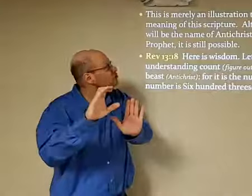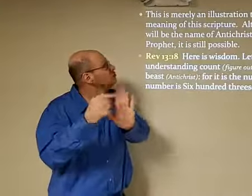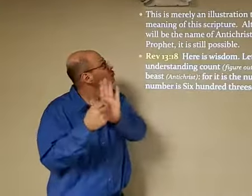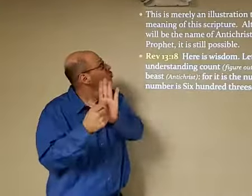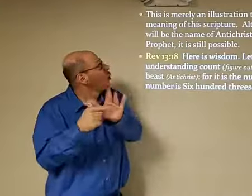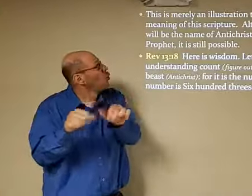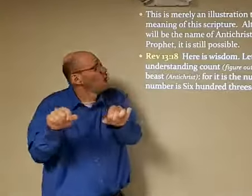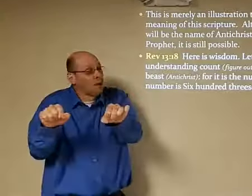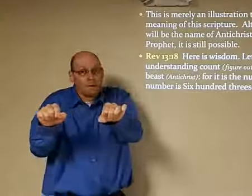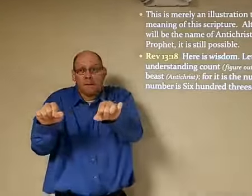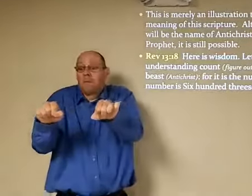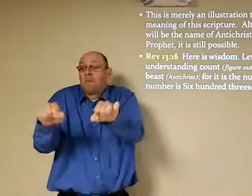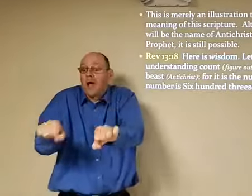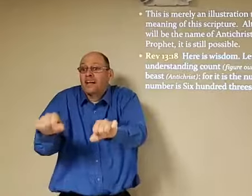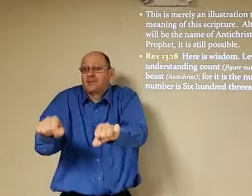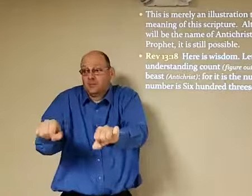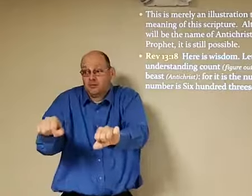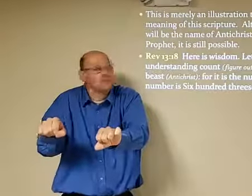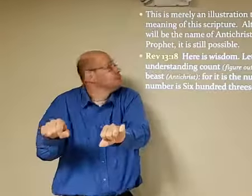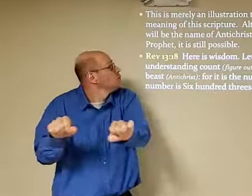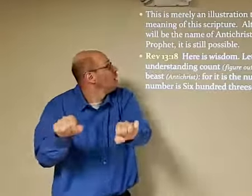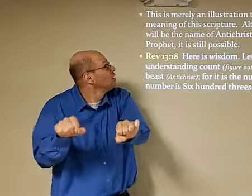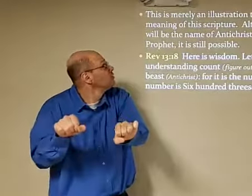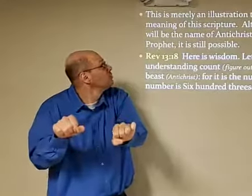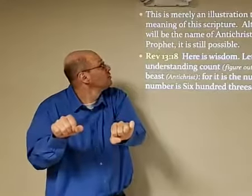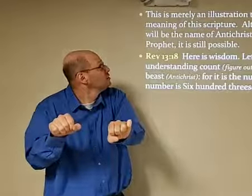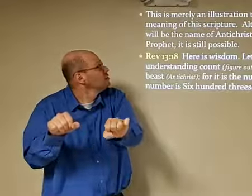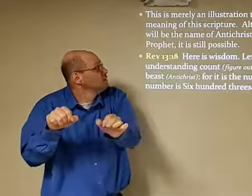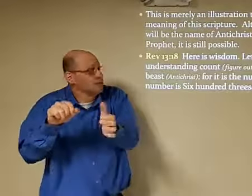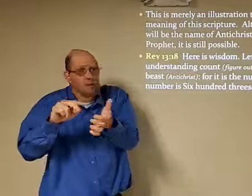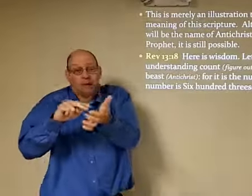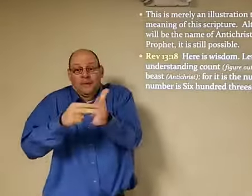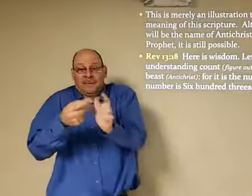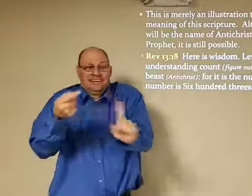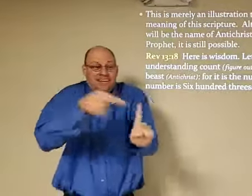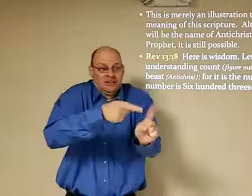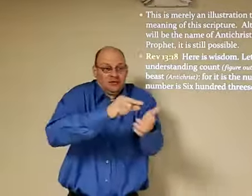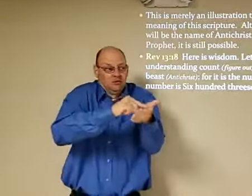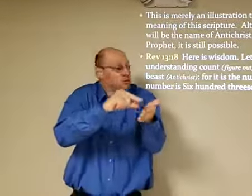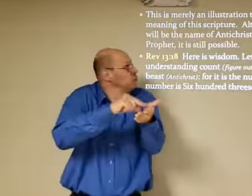so it's merely an illustration to show a possible meaning of this scripture